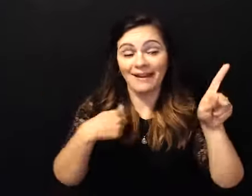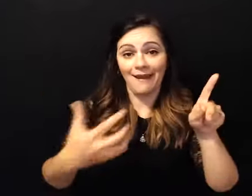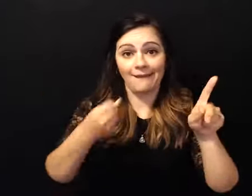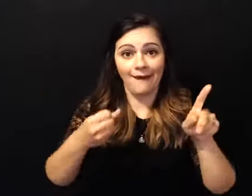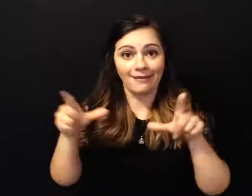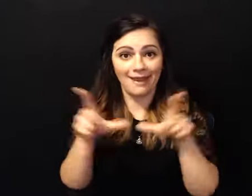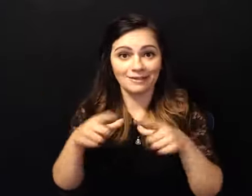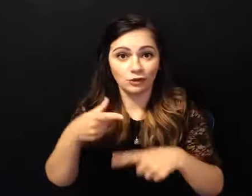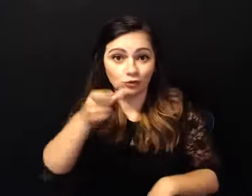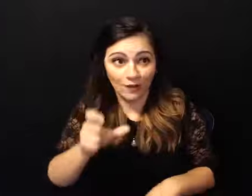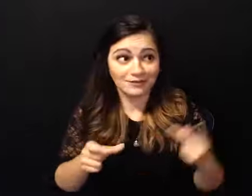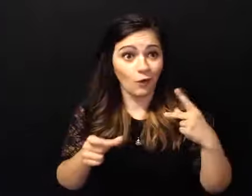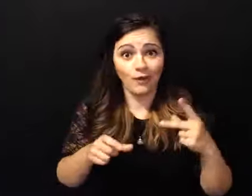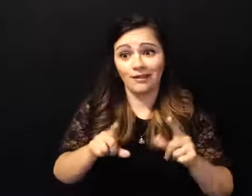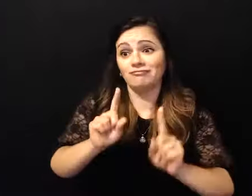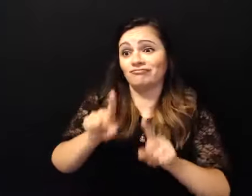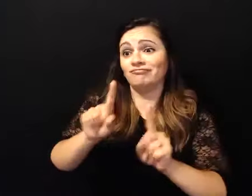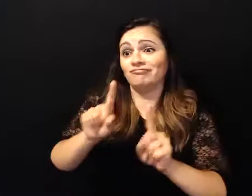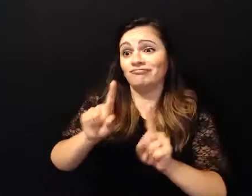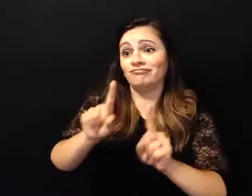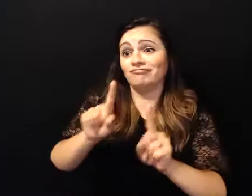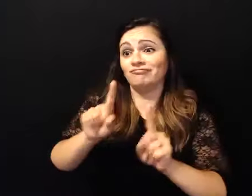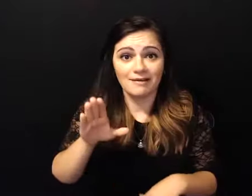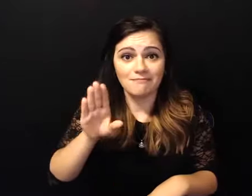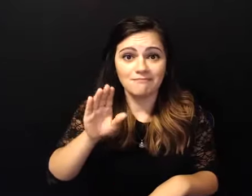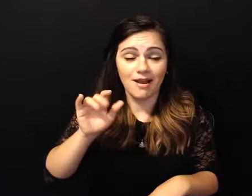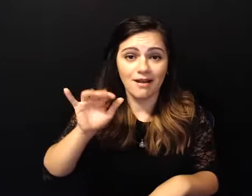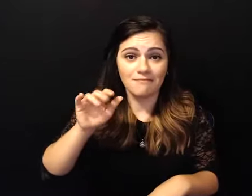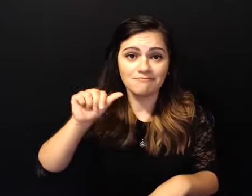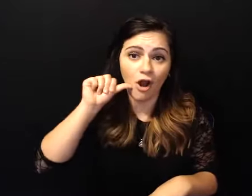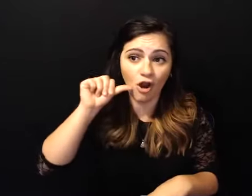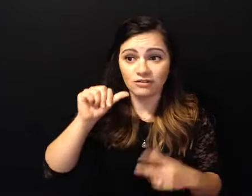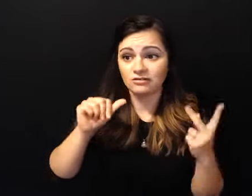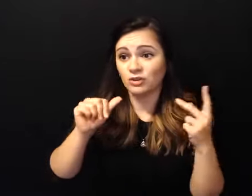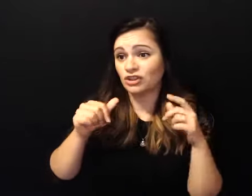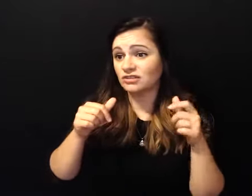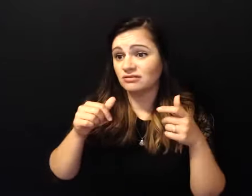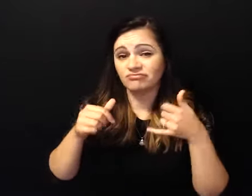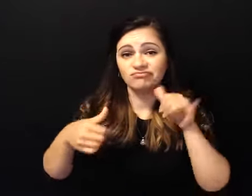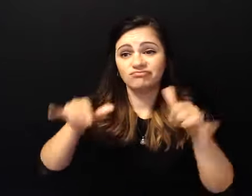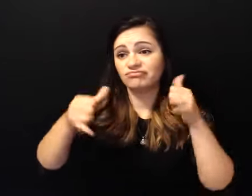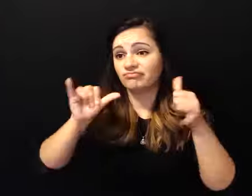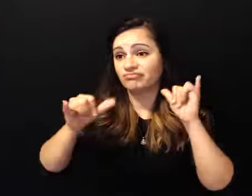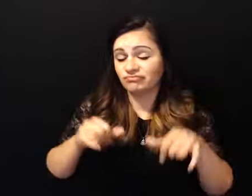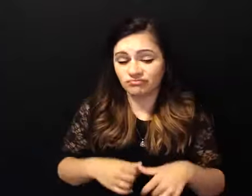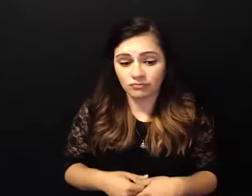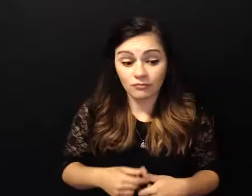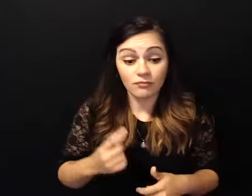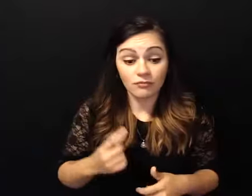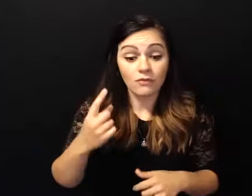go to um and we drank and when we and we just drank you know there was one time we walked into a bar and um in